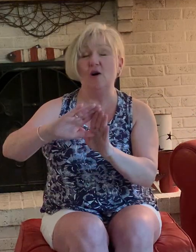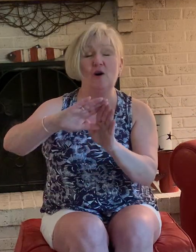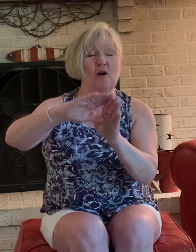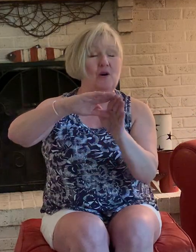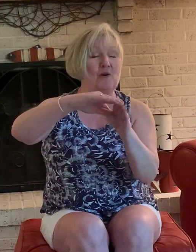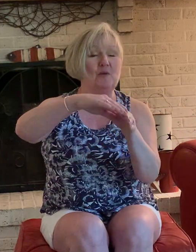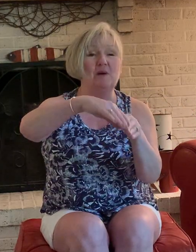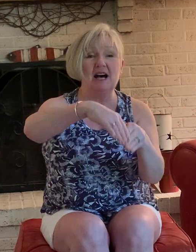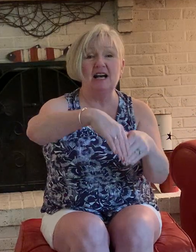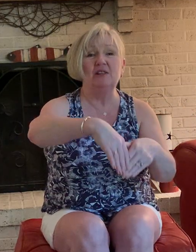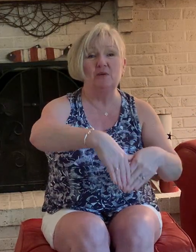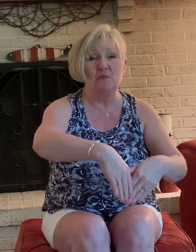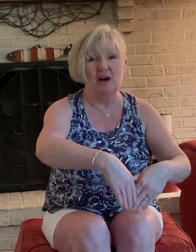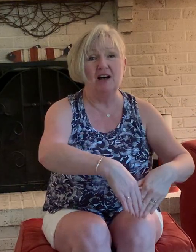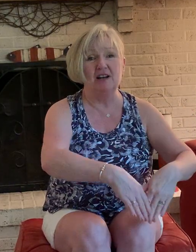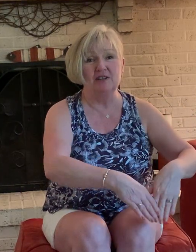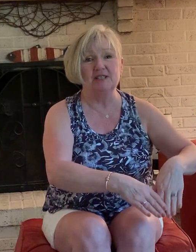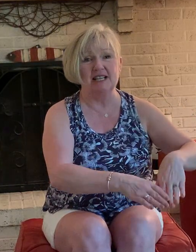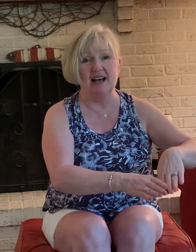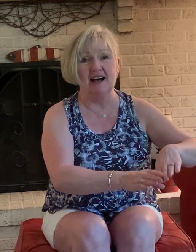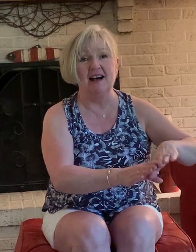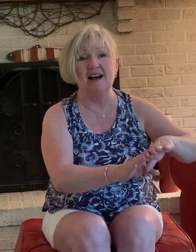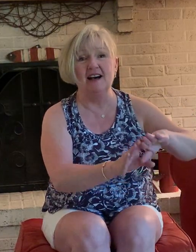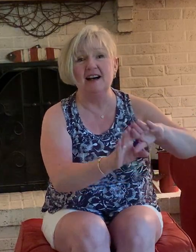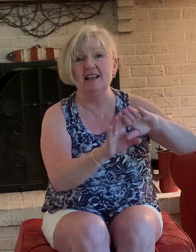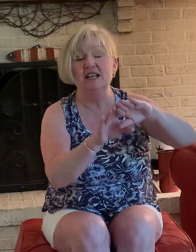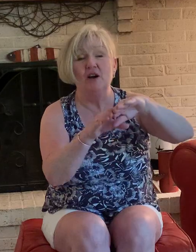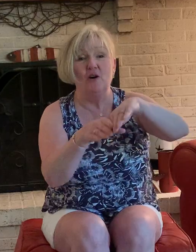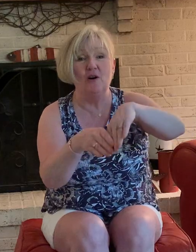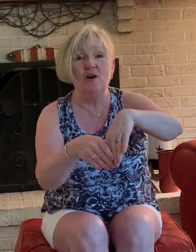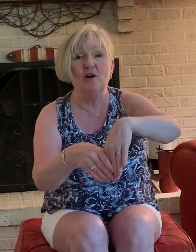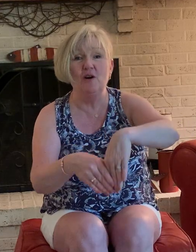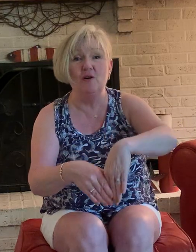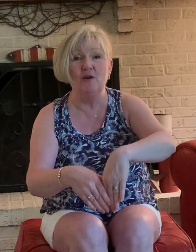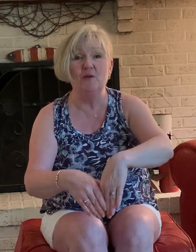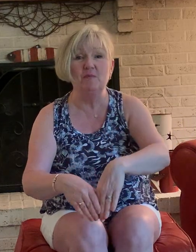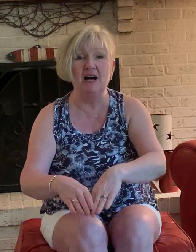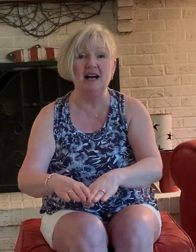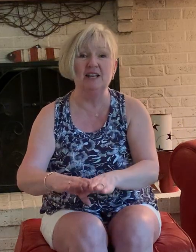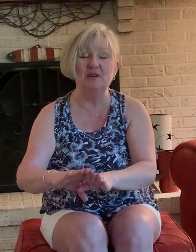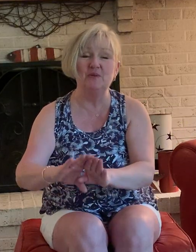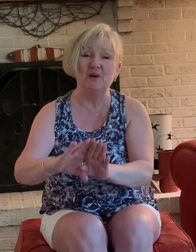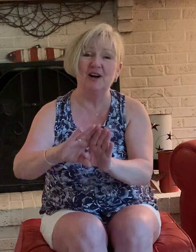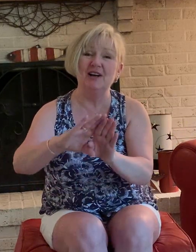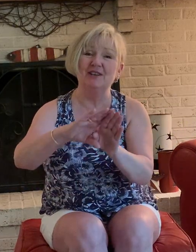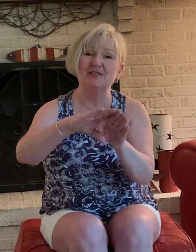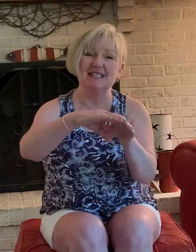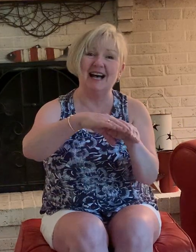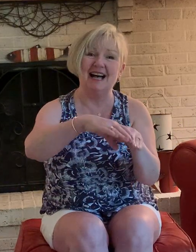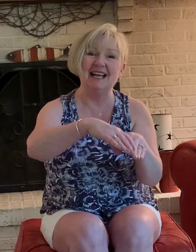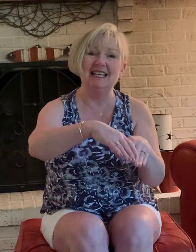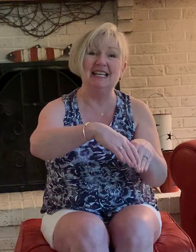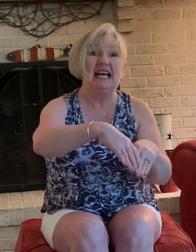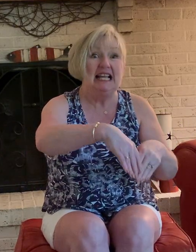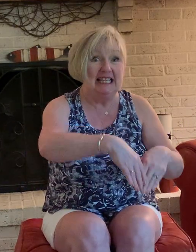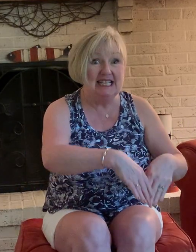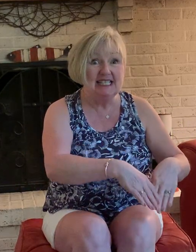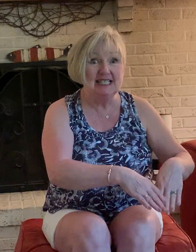by the water side oh by the water side listen